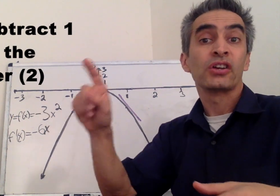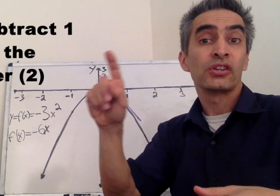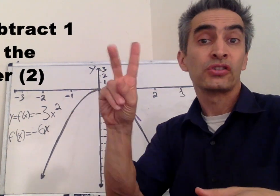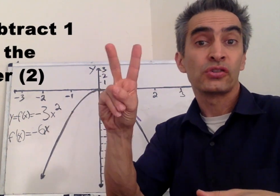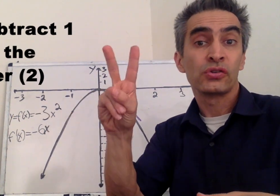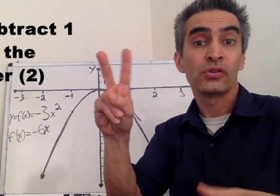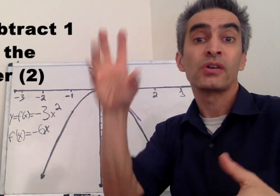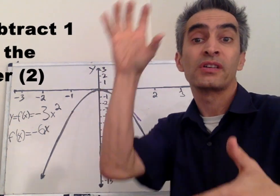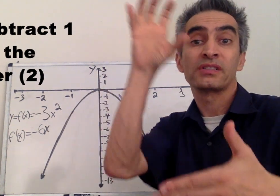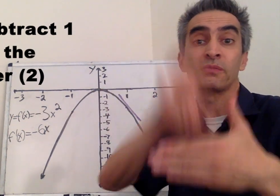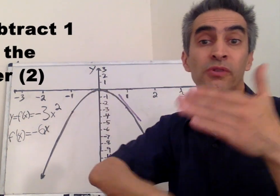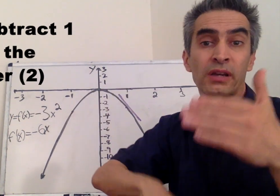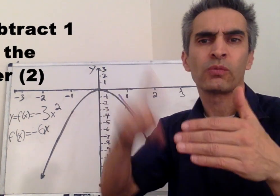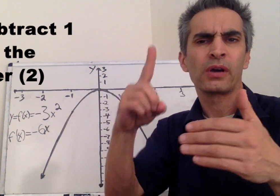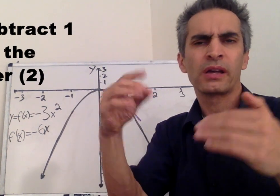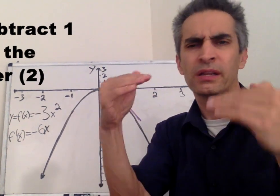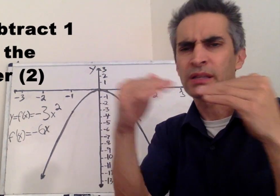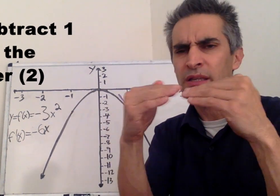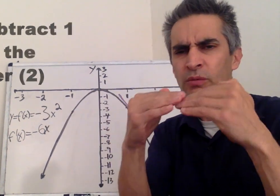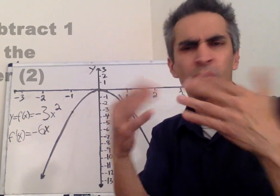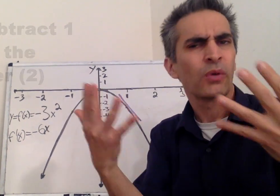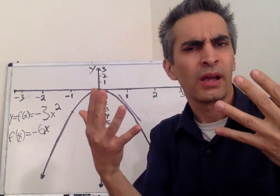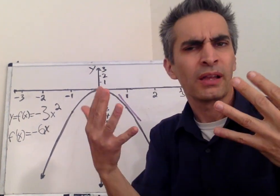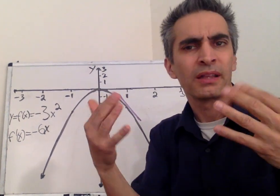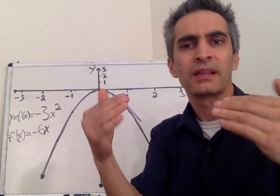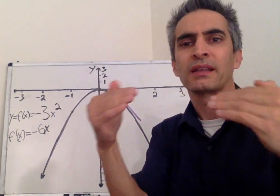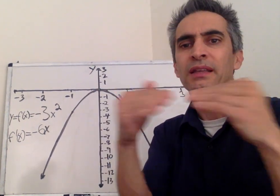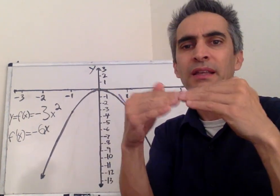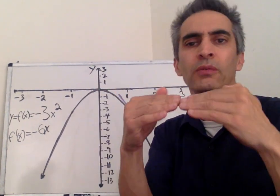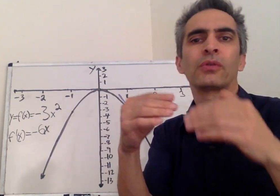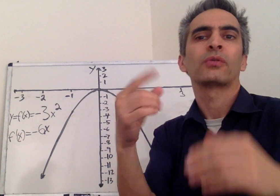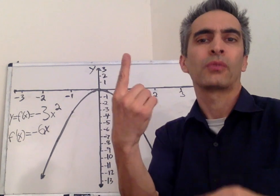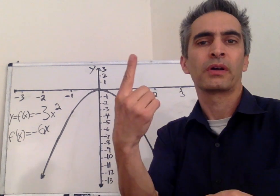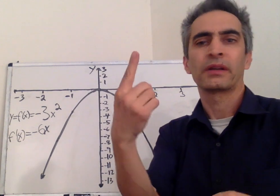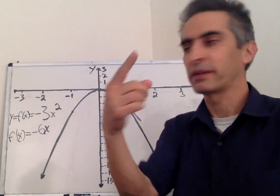2 minus 1 equals 1.